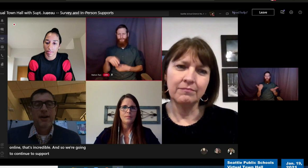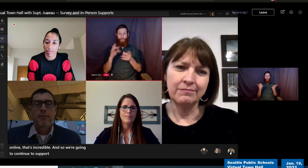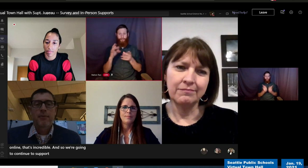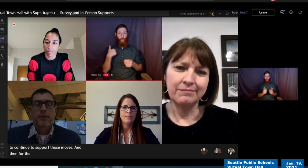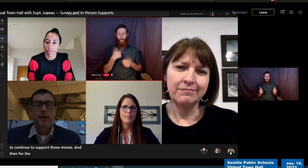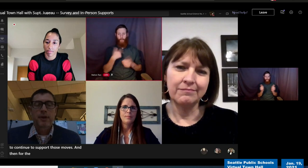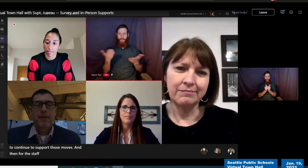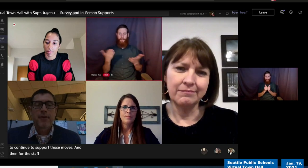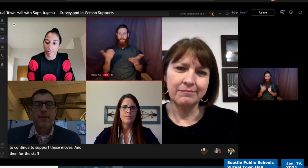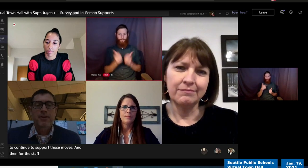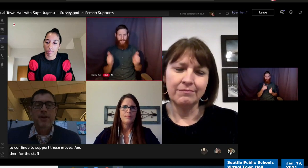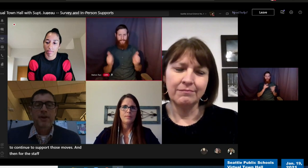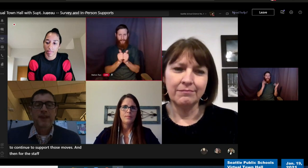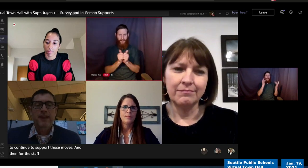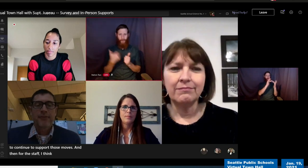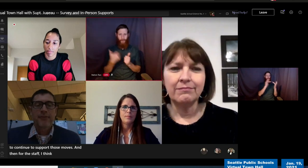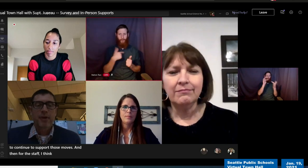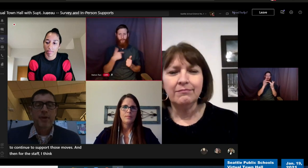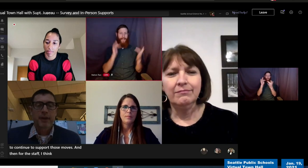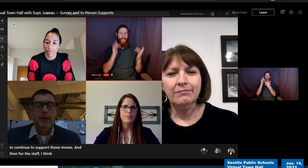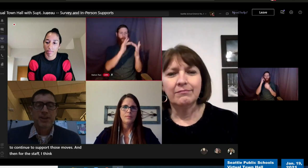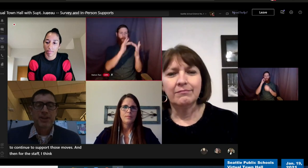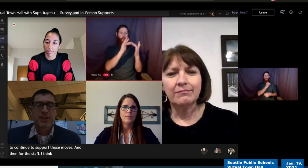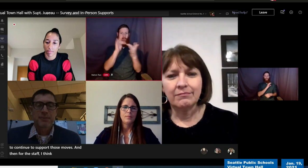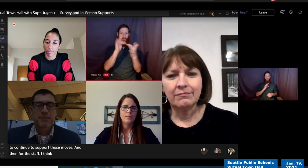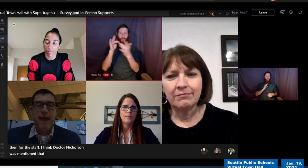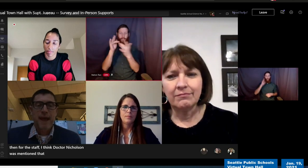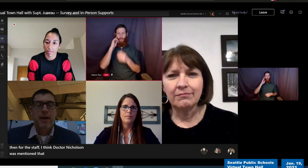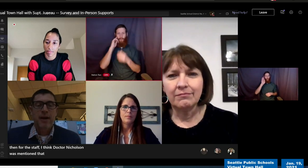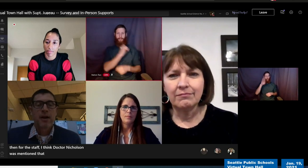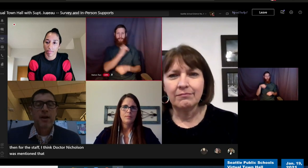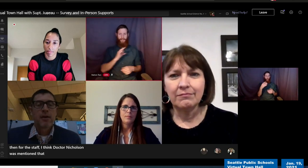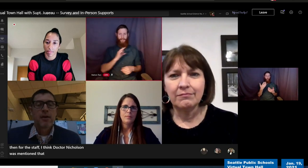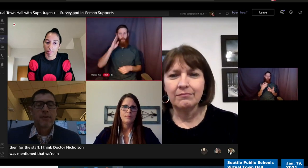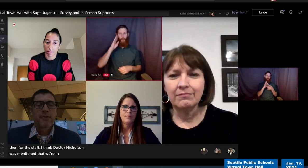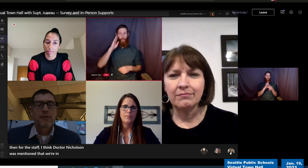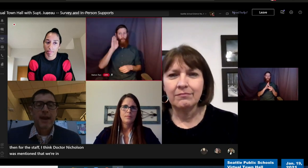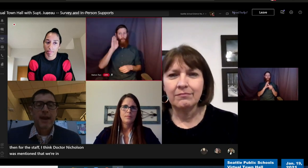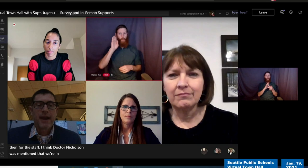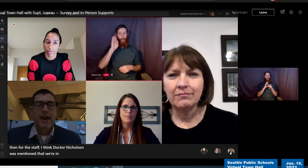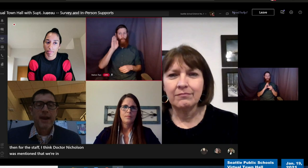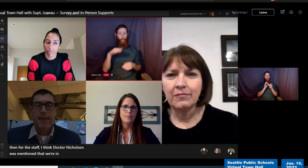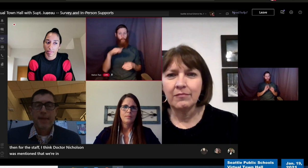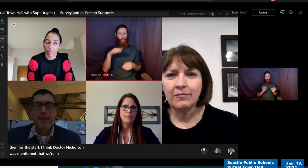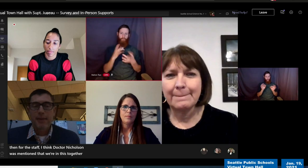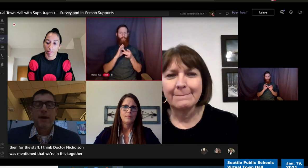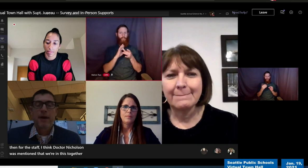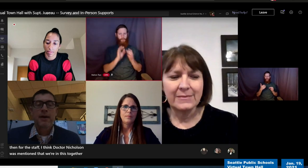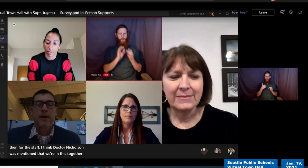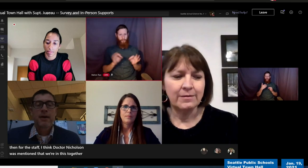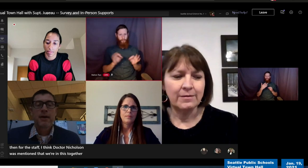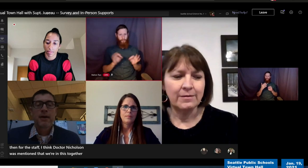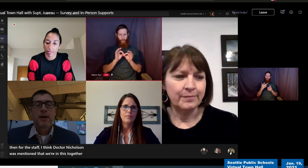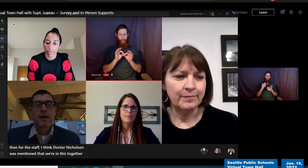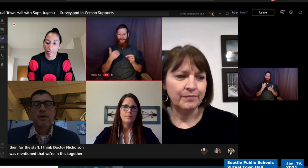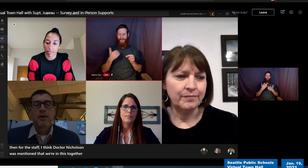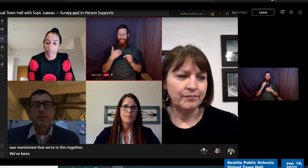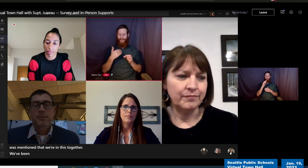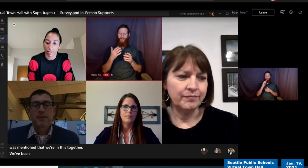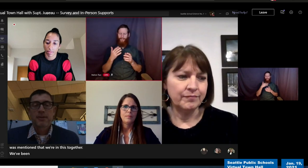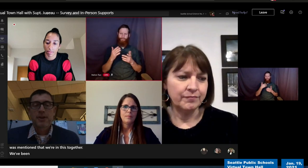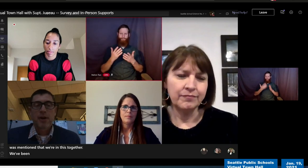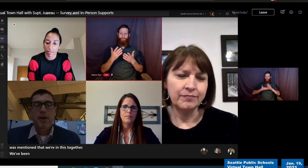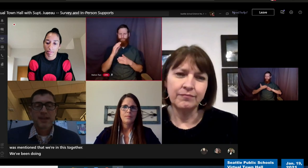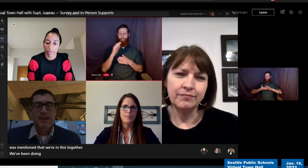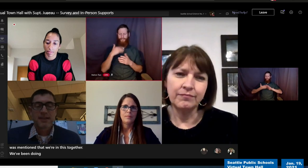been doing outreach for our staff. We know that relationships matter. We've had a campaign that was kicked off by Superintendent Janot